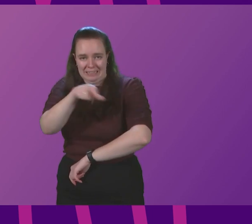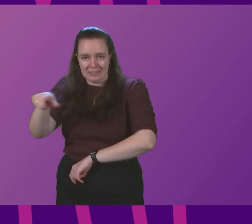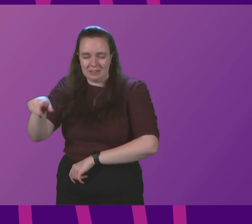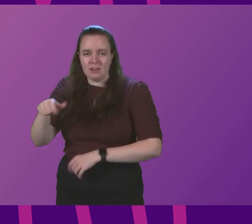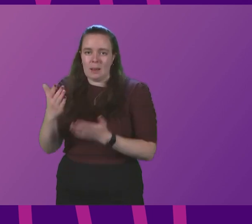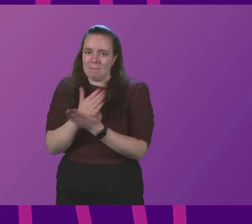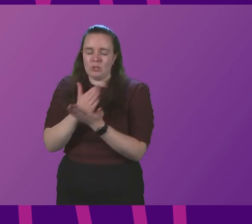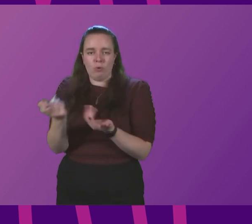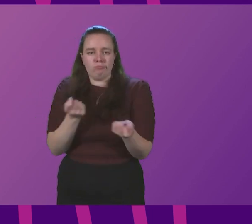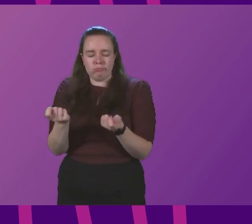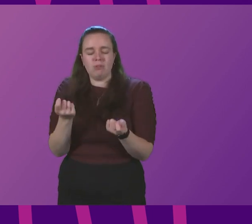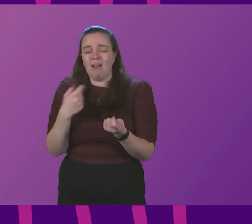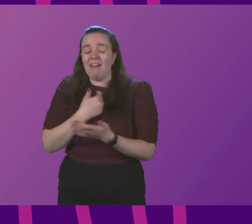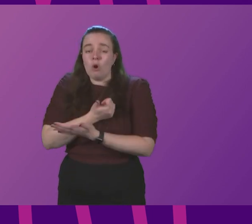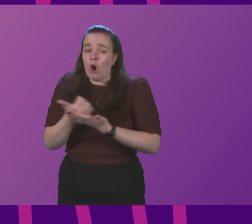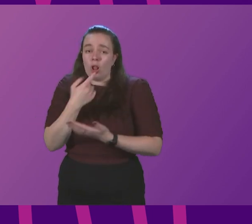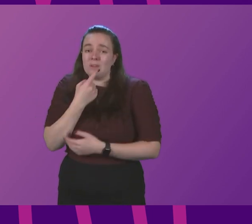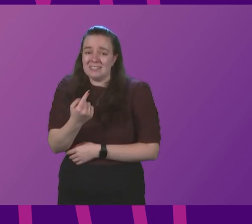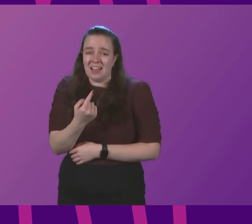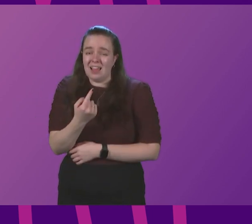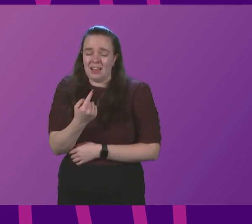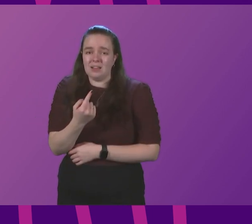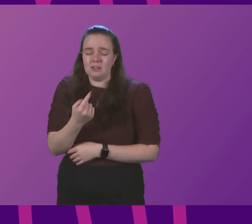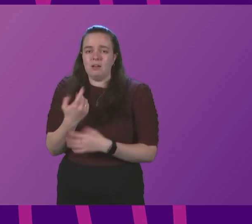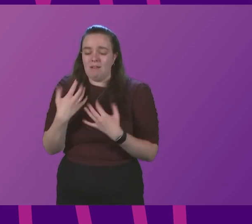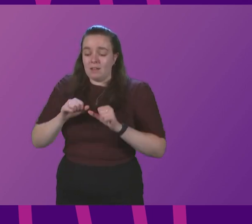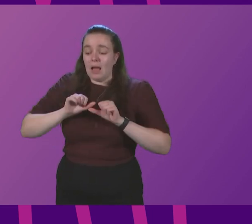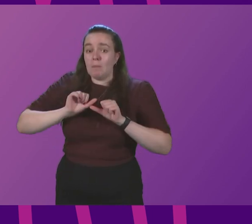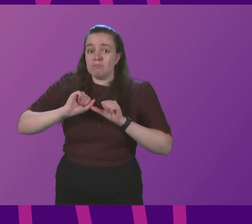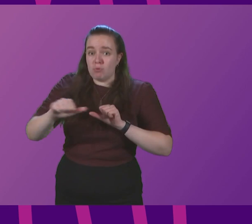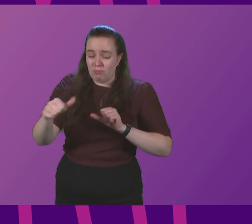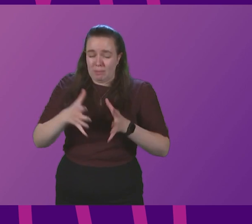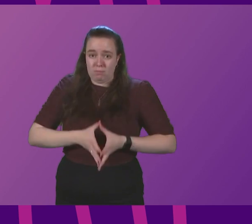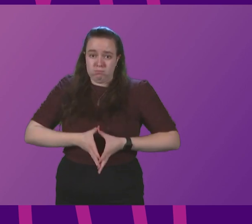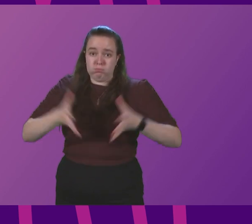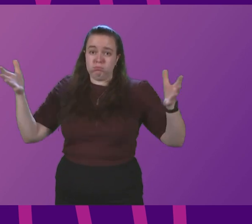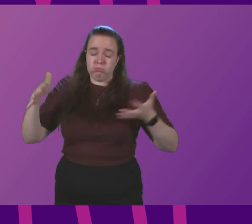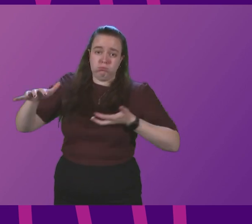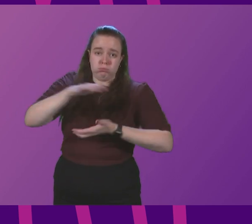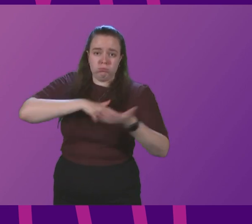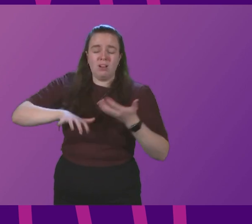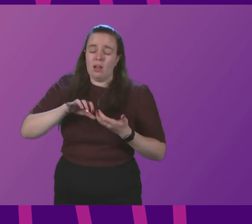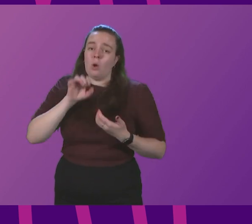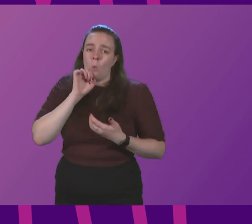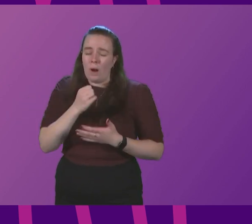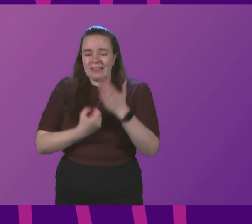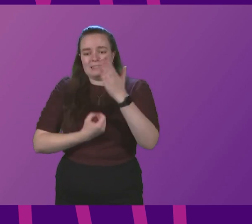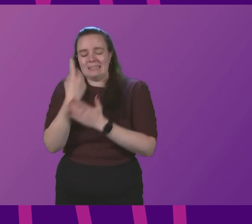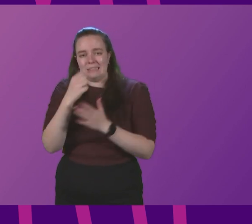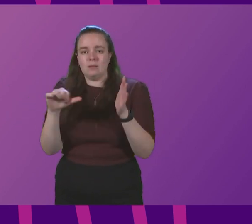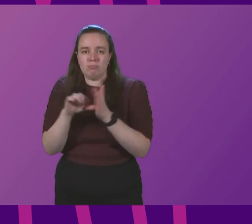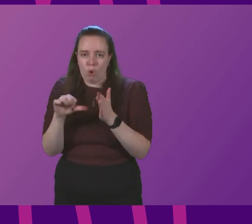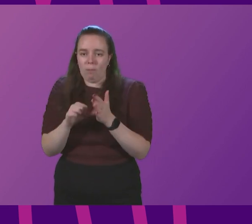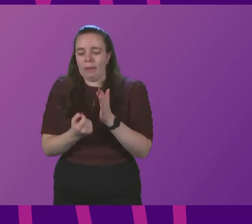is dealt with. I have always said that with a programme of the scale and complexity of this one, there will be problems at